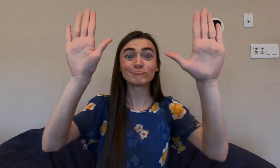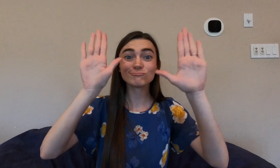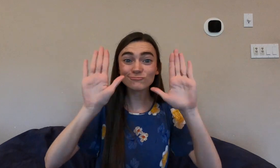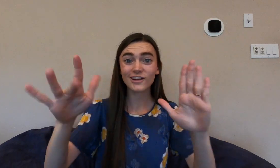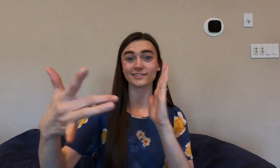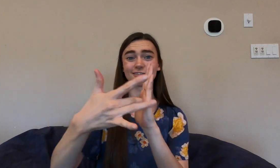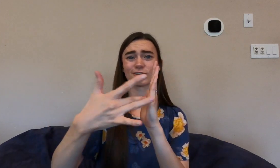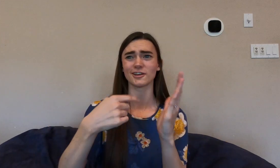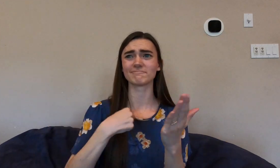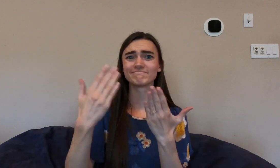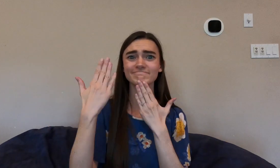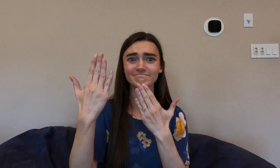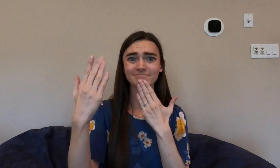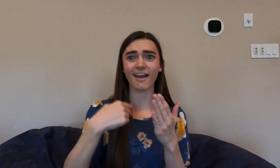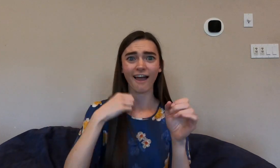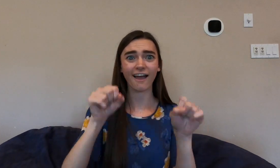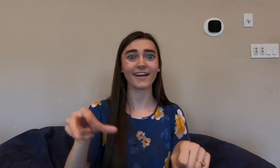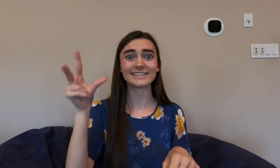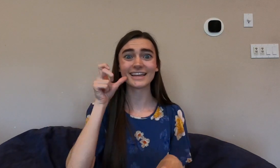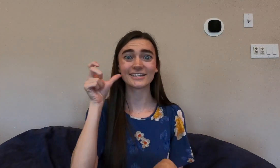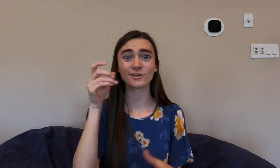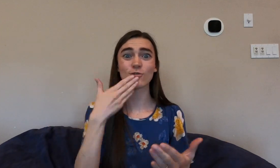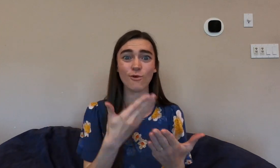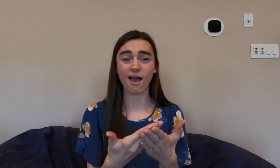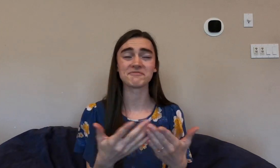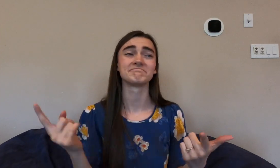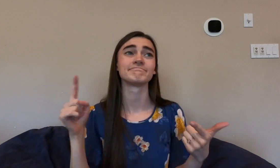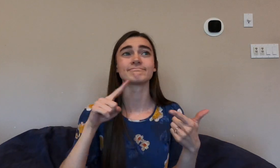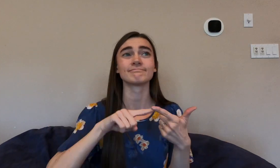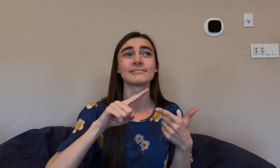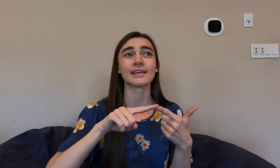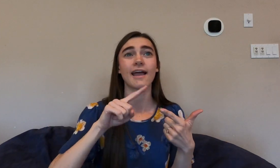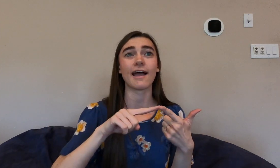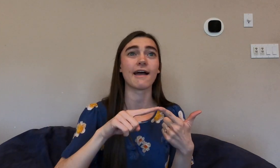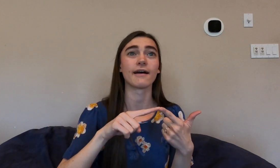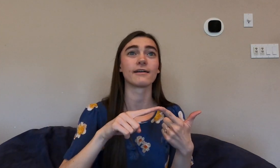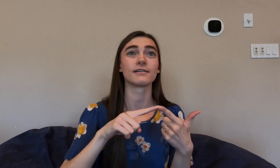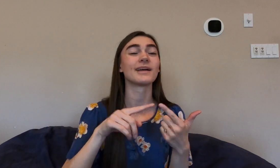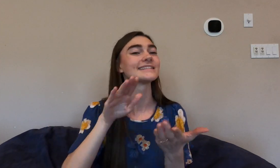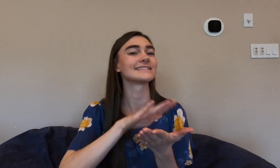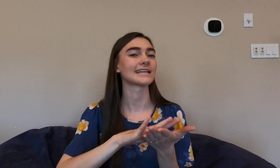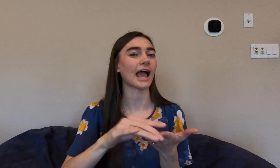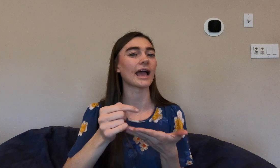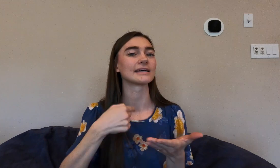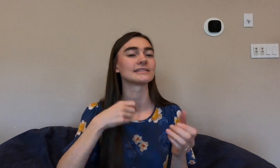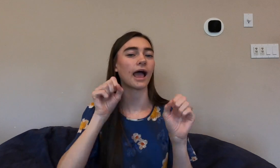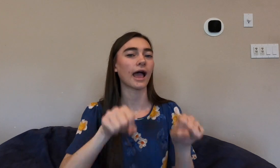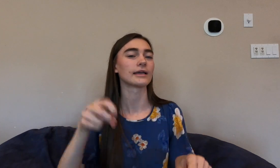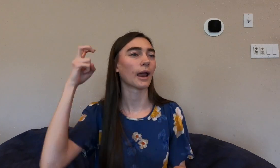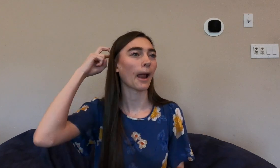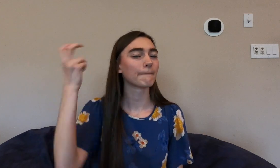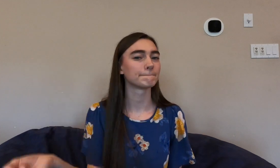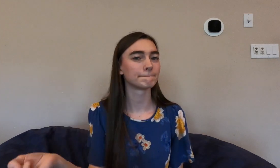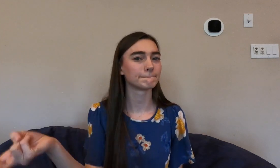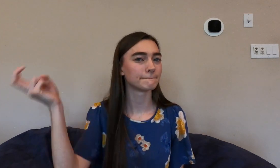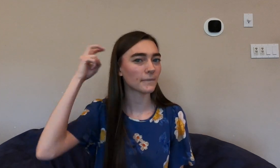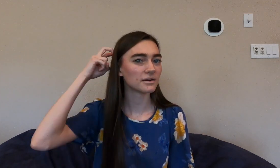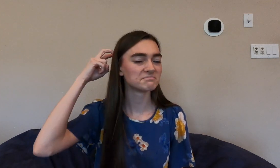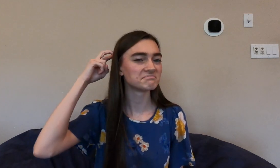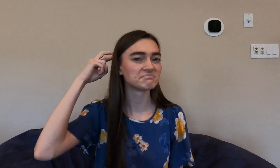hear. It's wonderful technology and I'm so great if I'm able to hear well. It's also nice that I can take it